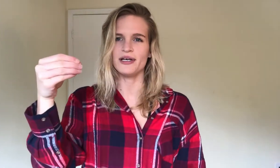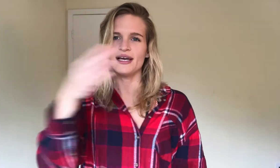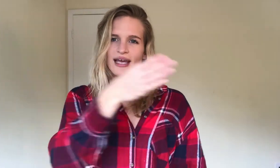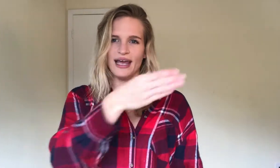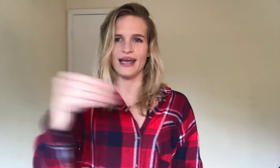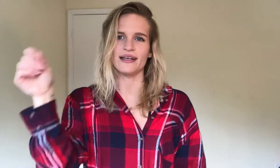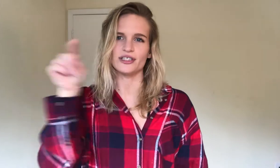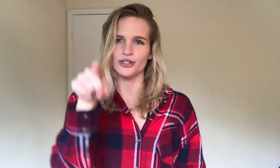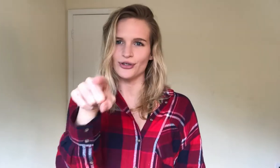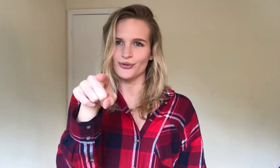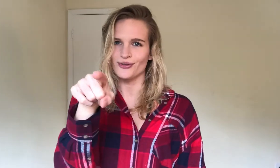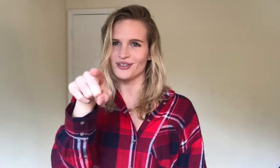and you.